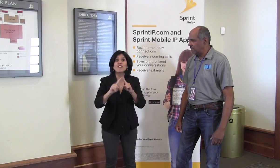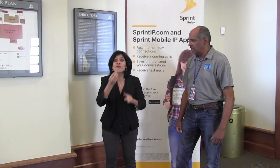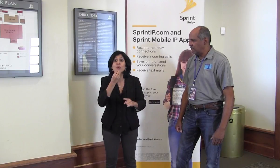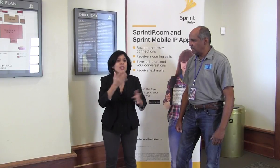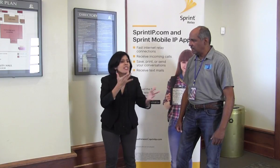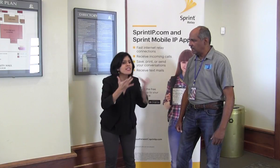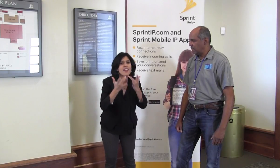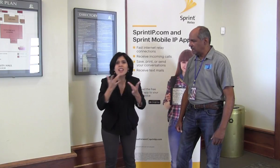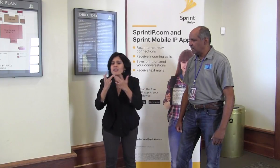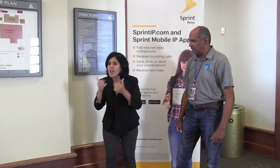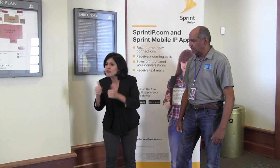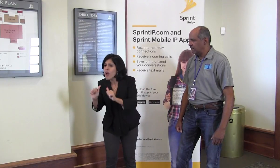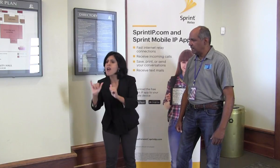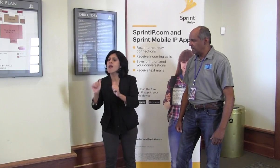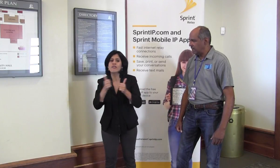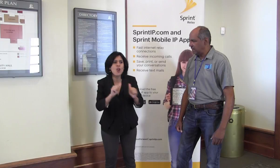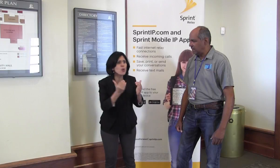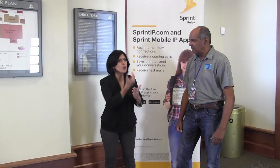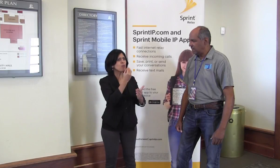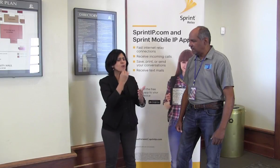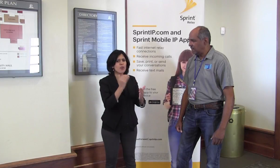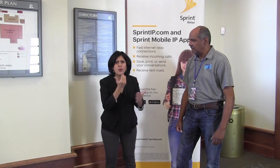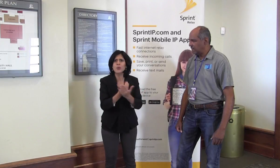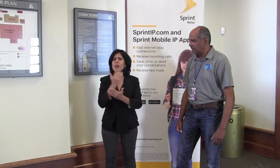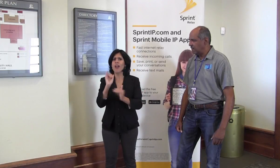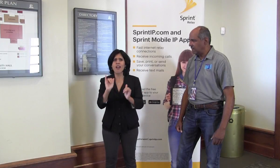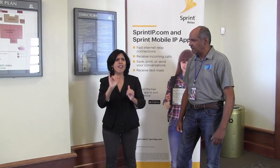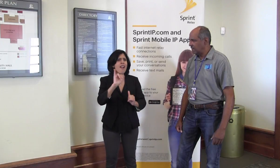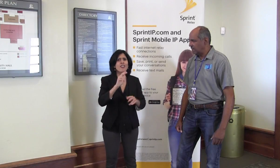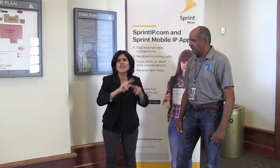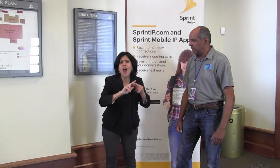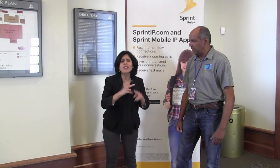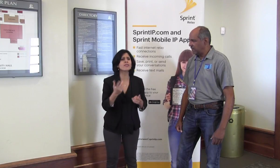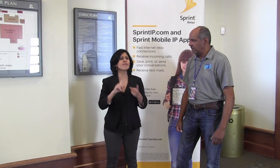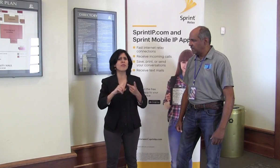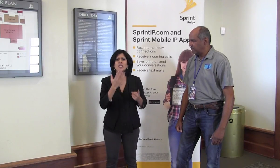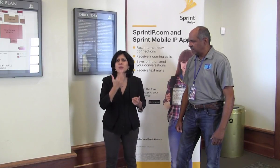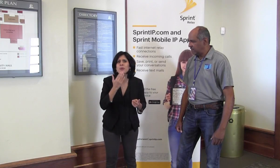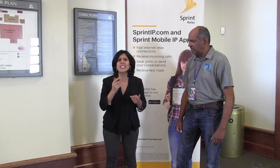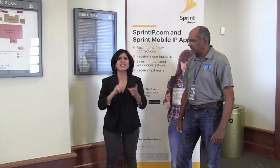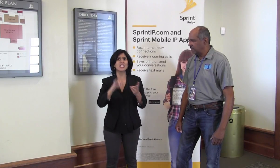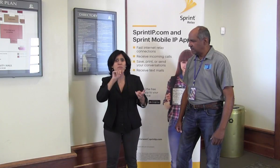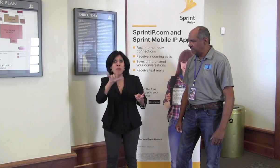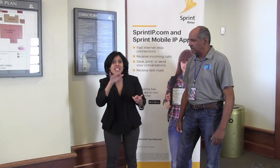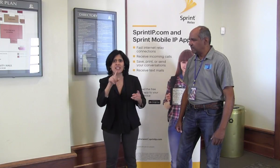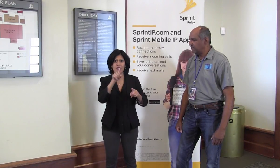If you think about it like a buffet, when you're tasting a lot of different food, there may be new tastes to you. Some are sweet. Some are